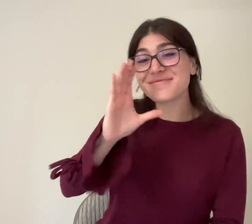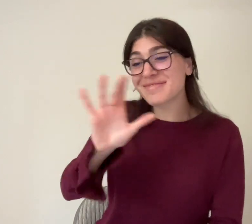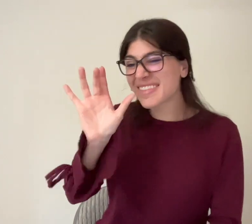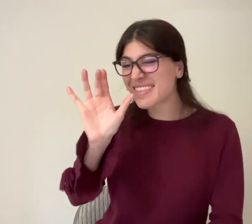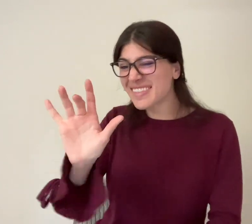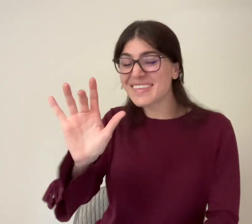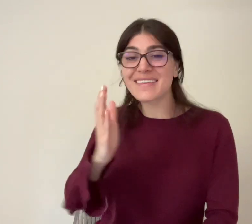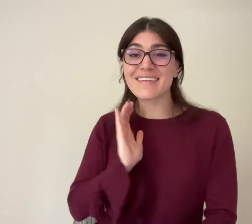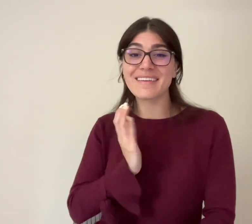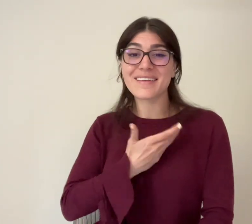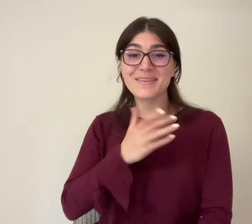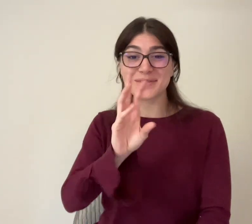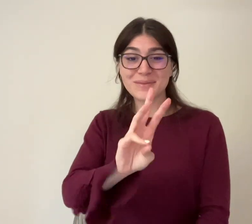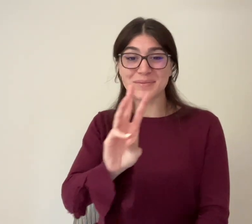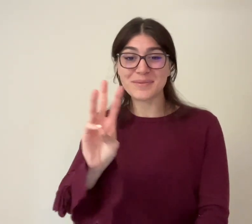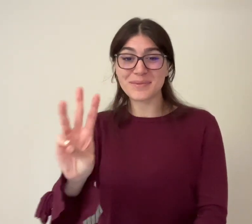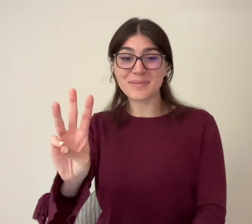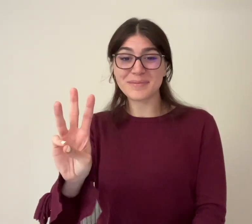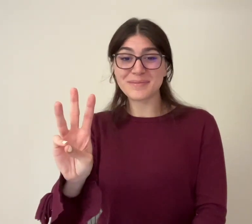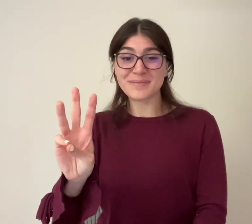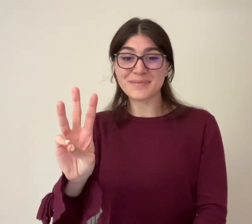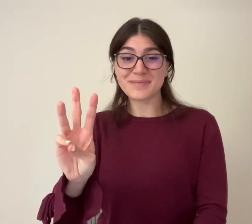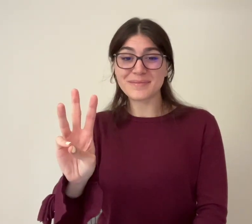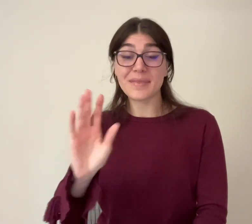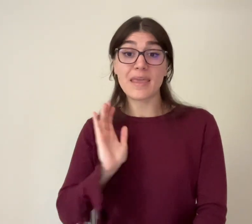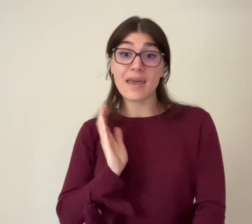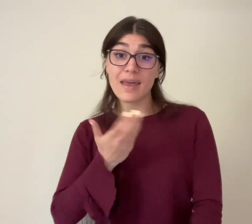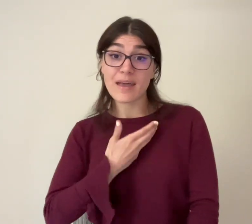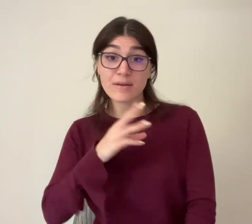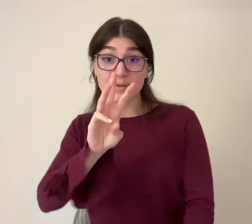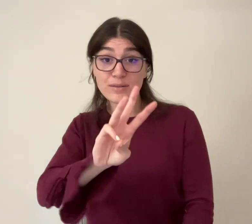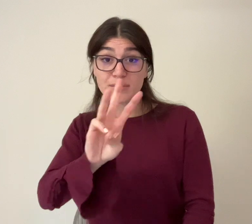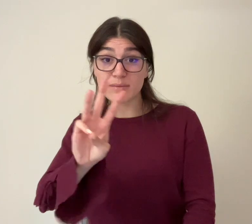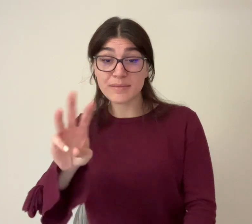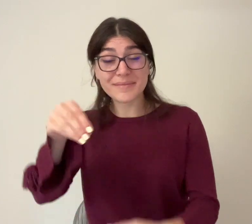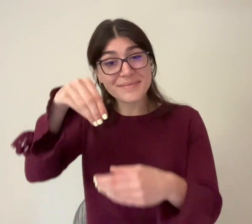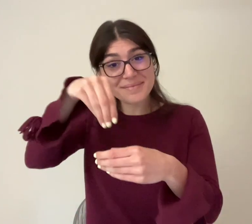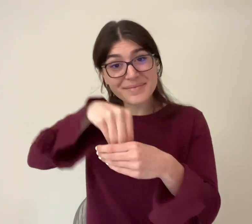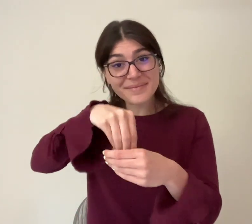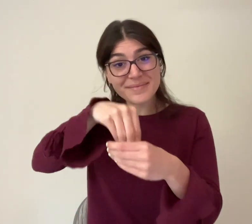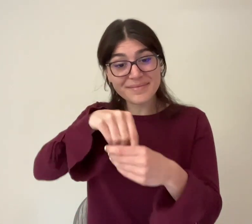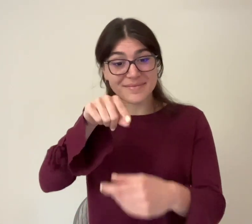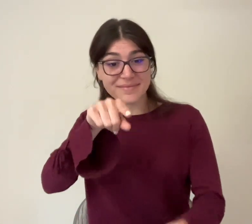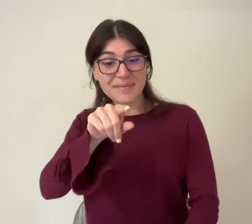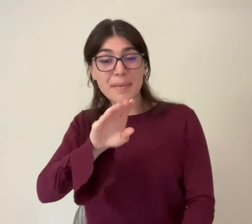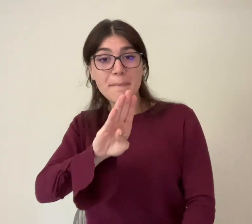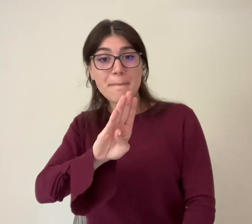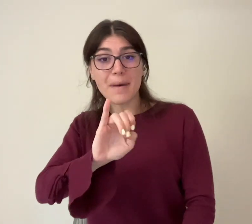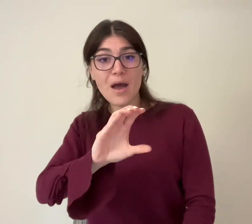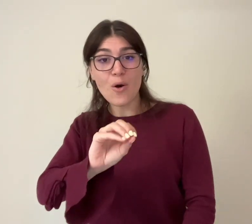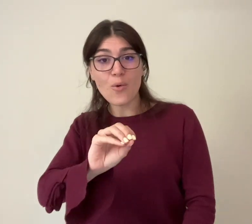please look at our website. Our website is located in the bio.